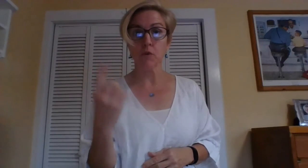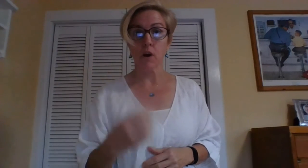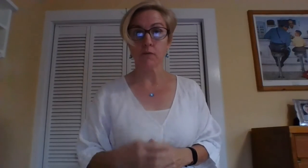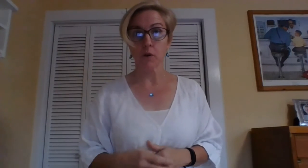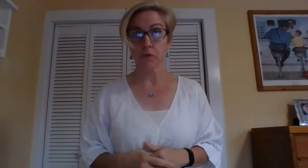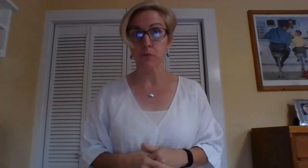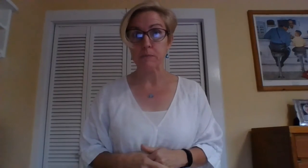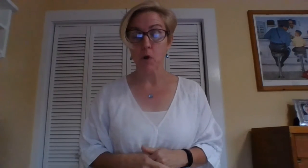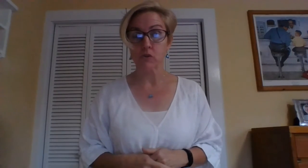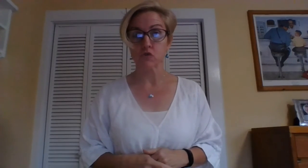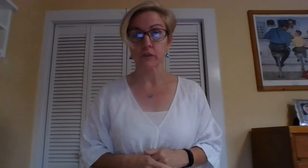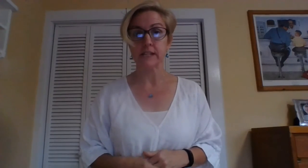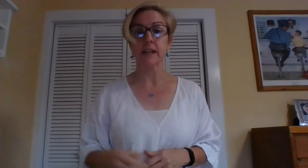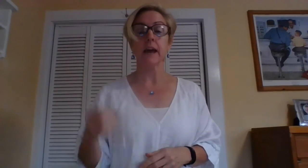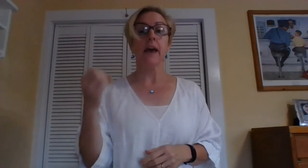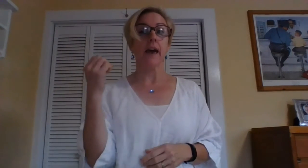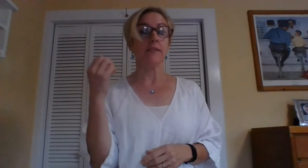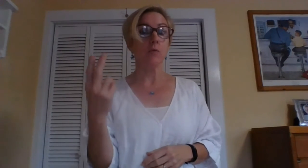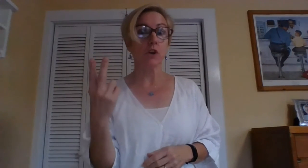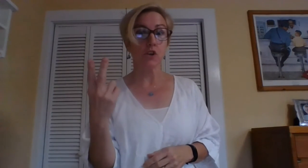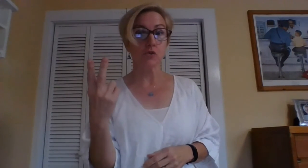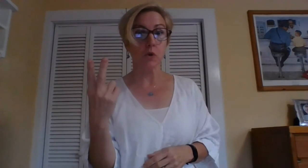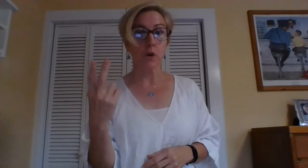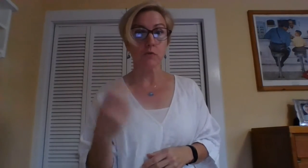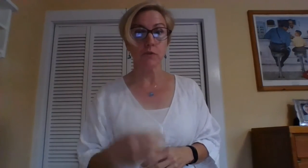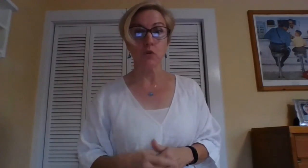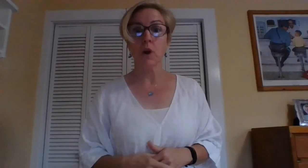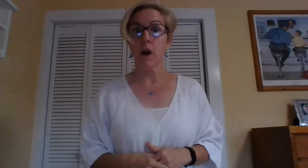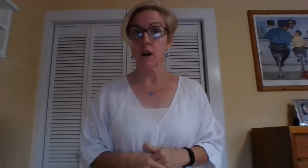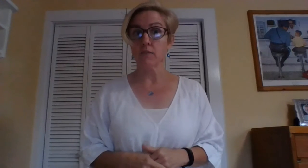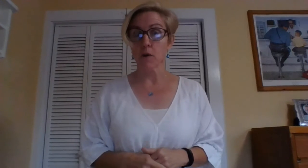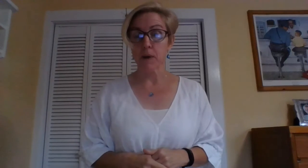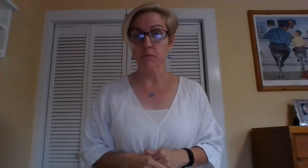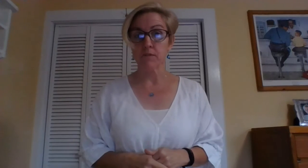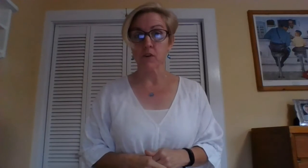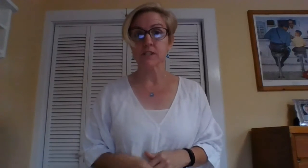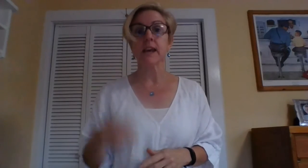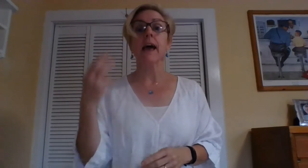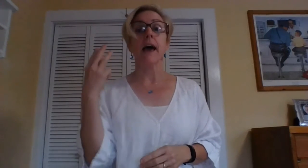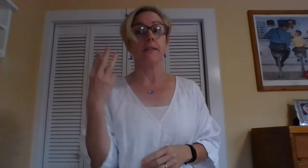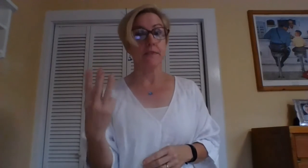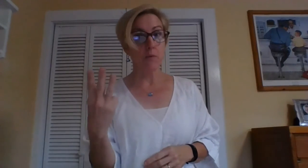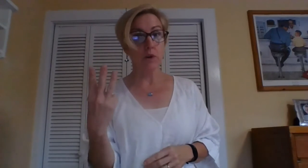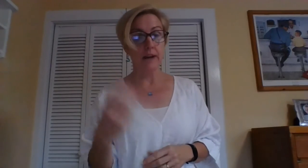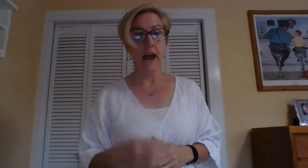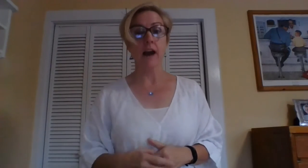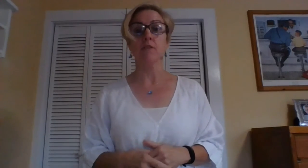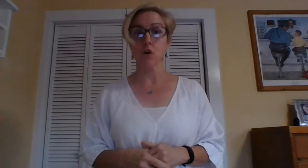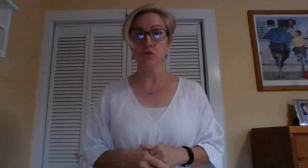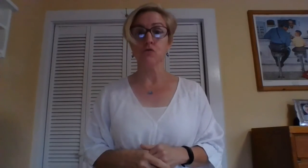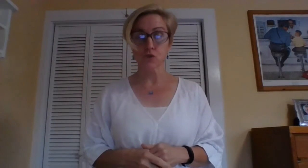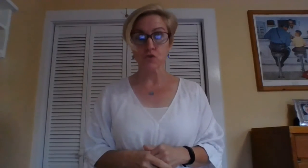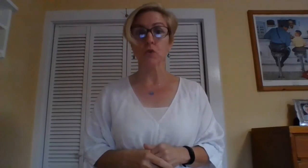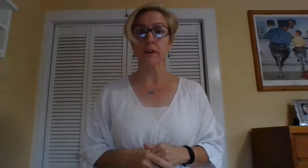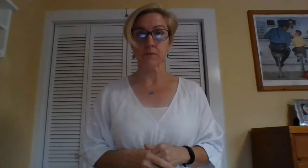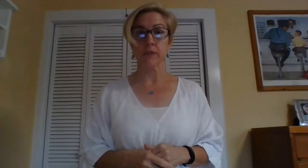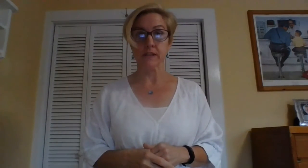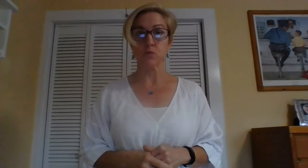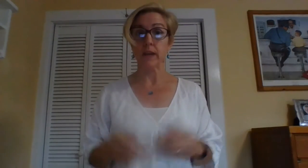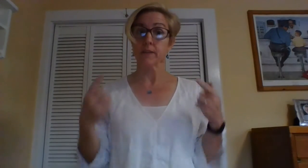of our three Paul stories, and then we're going to do a quick review of our memory verse, and then we're going to have our new story for this week